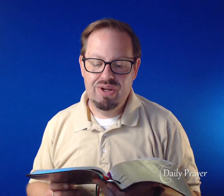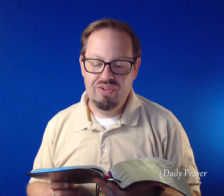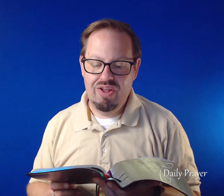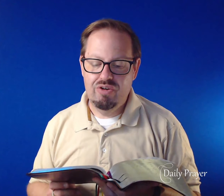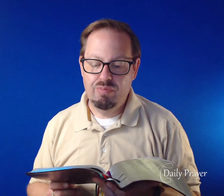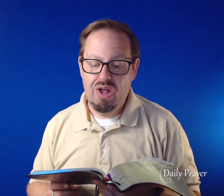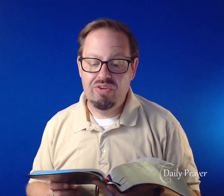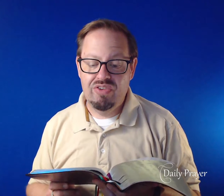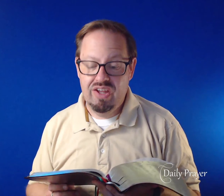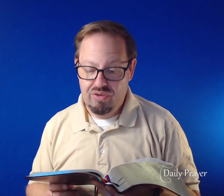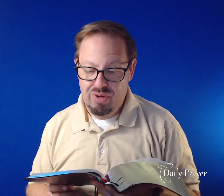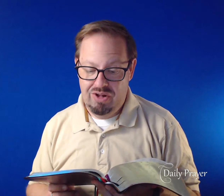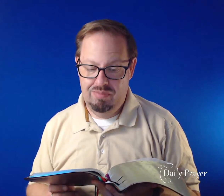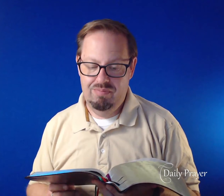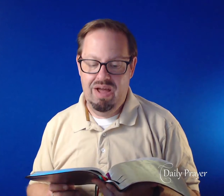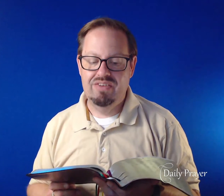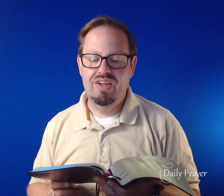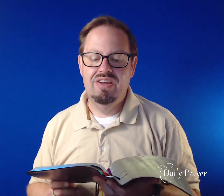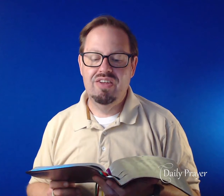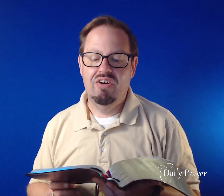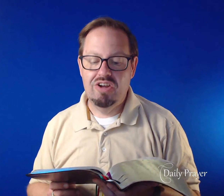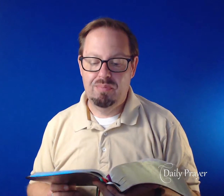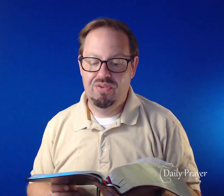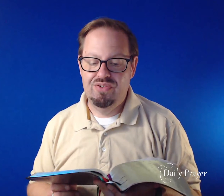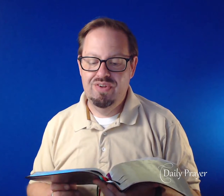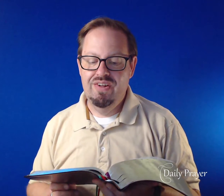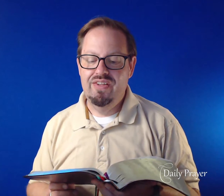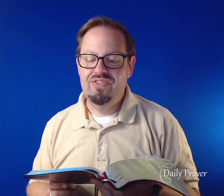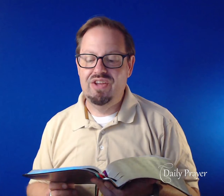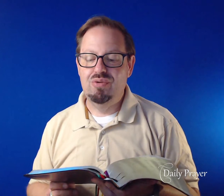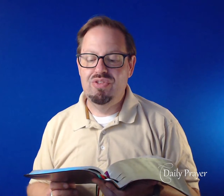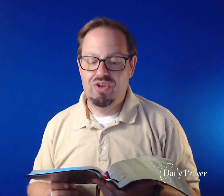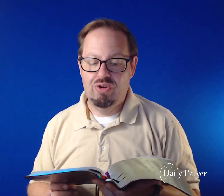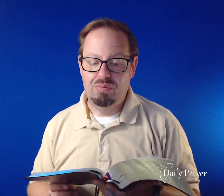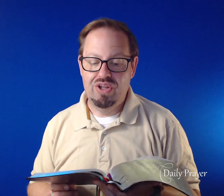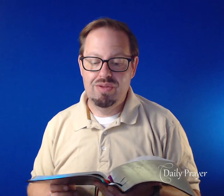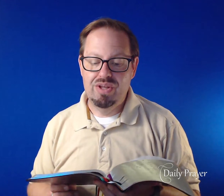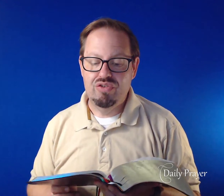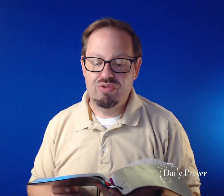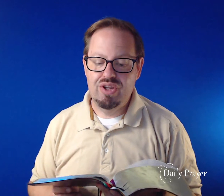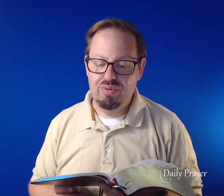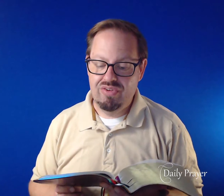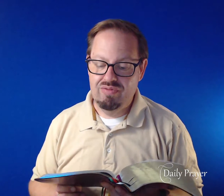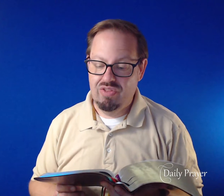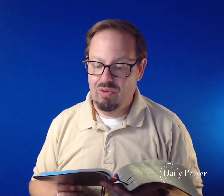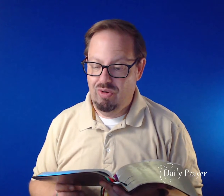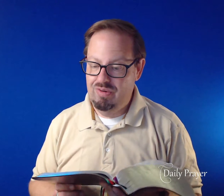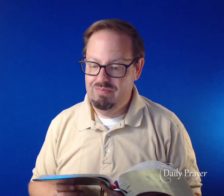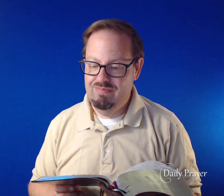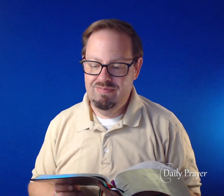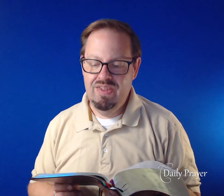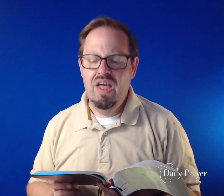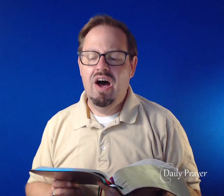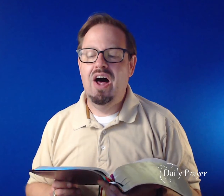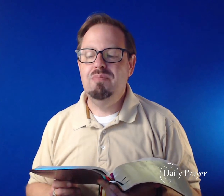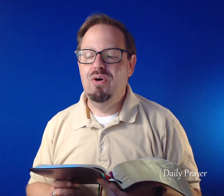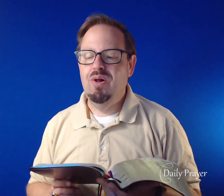read the letter from Laodicea as well. And tell Archippus, see to it that you complete the ministry you received in the Lord. I, Paul,